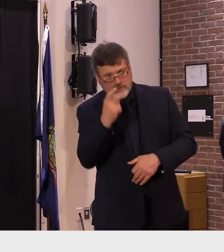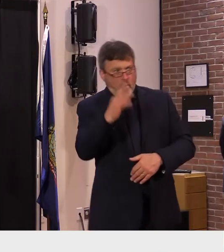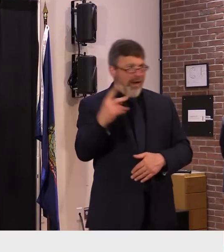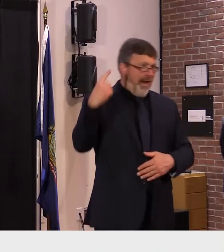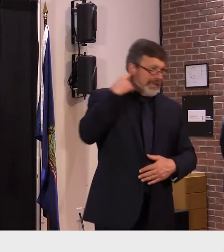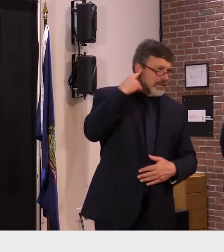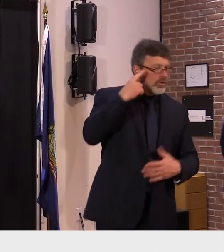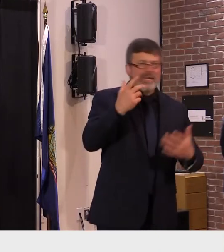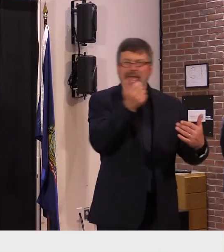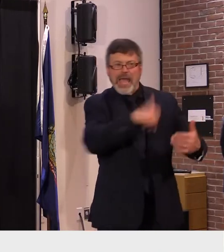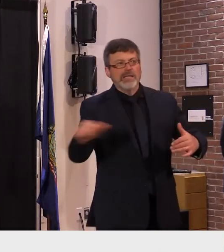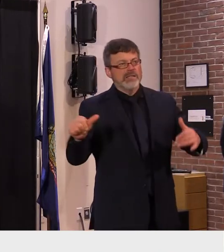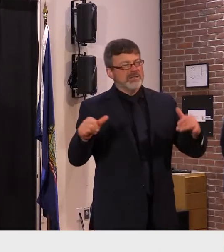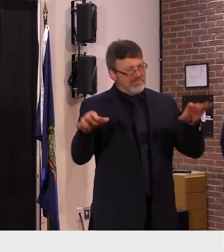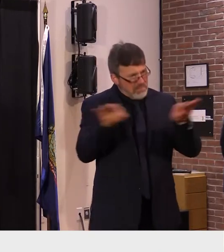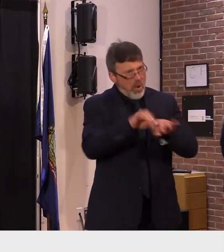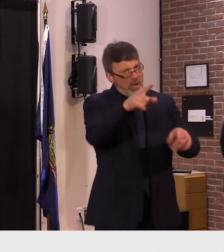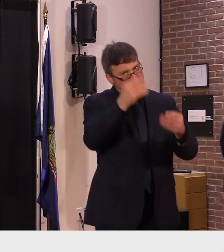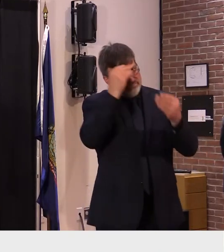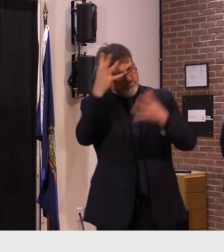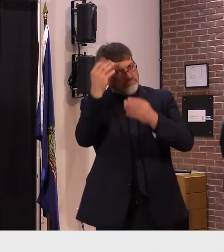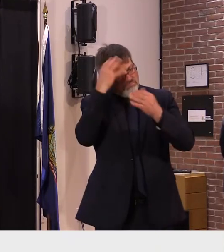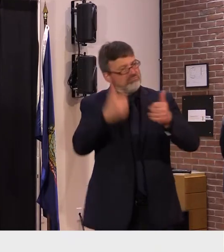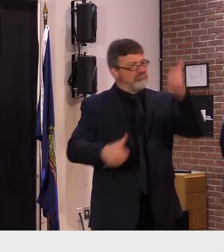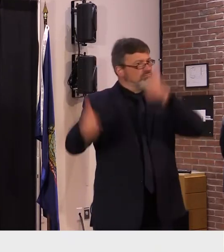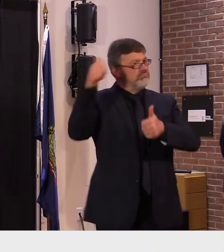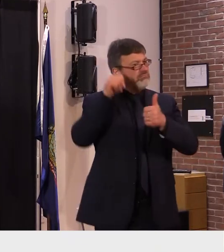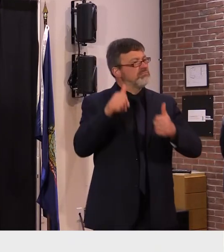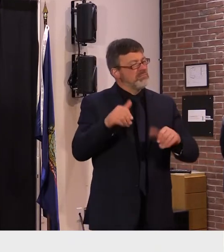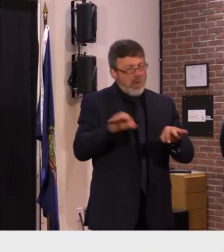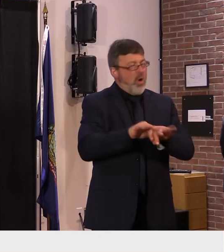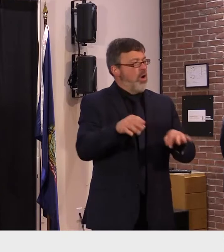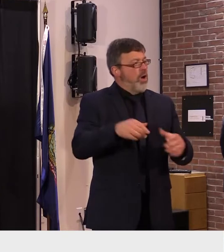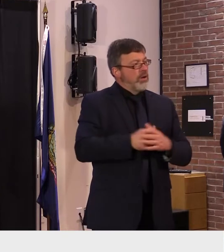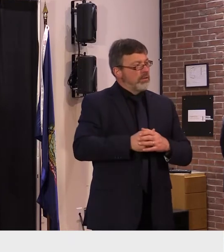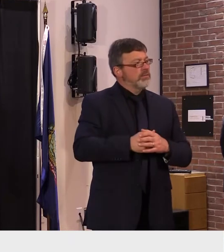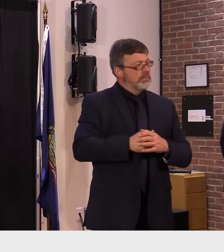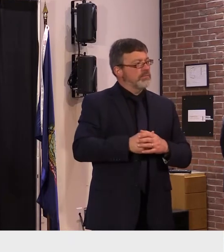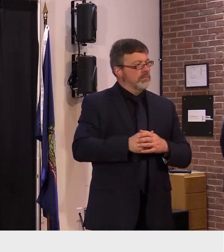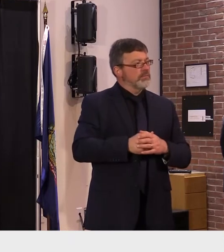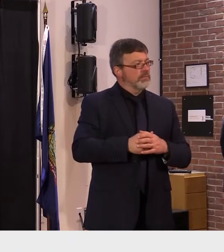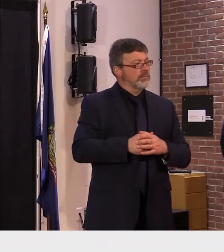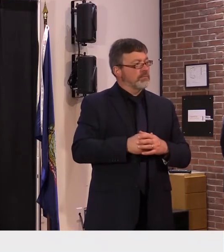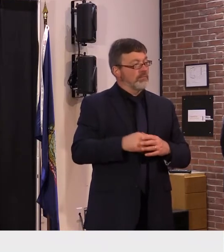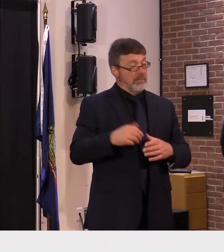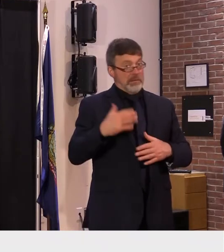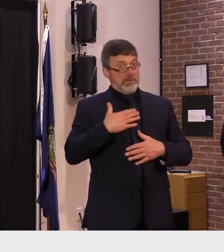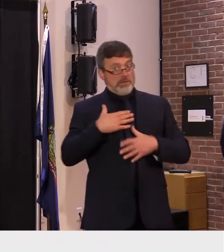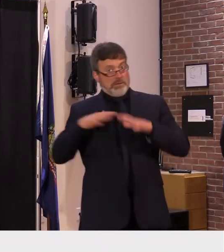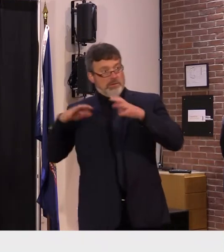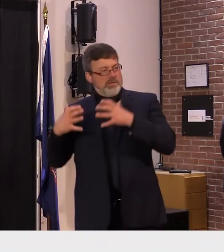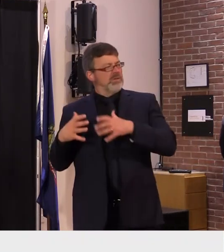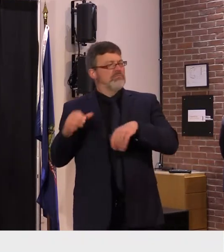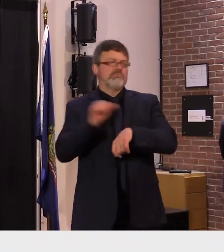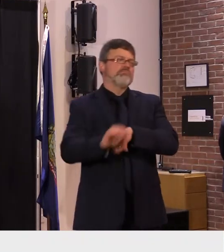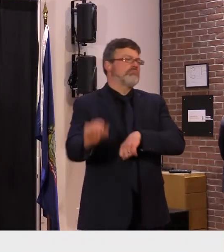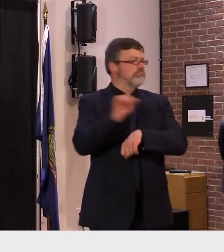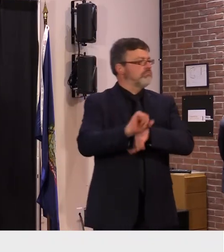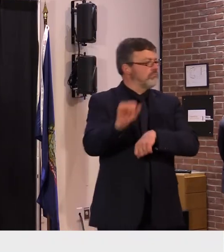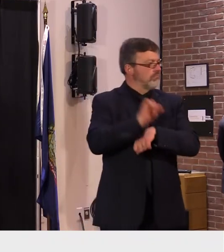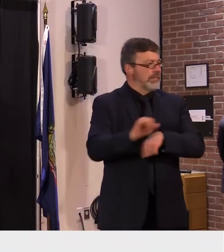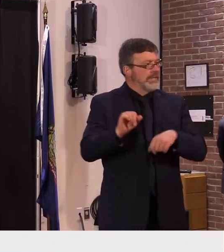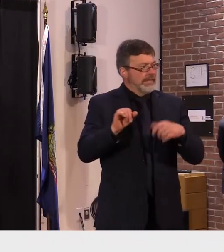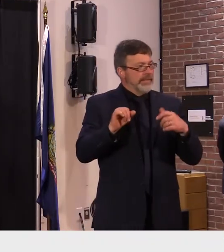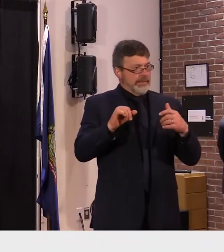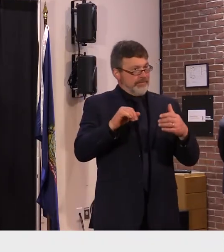i i put forward and uh we're doing a lot of the work again what we're talking about today